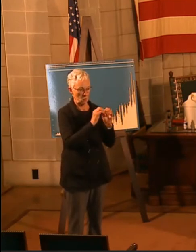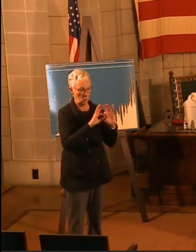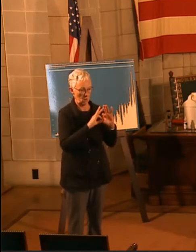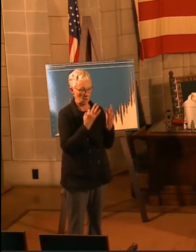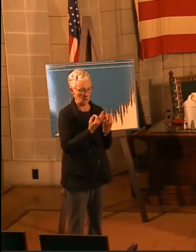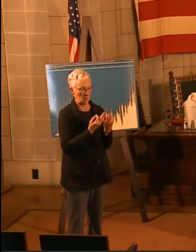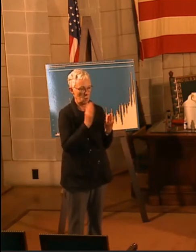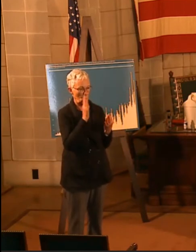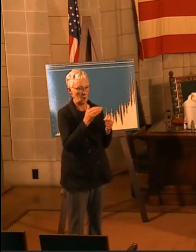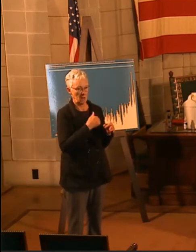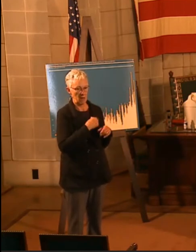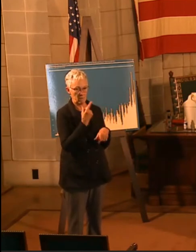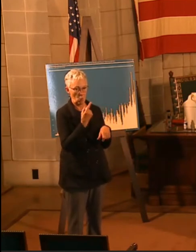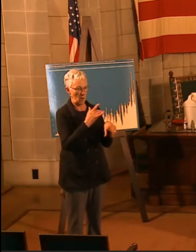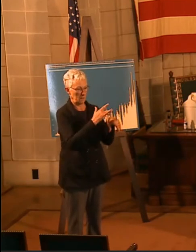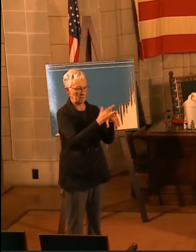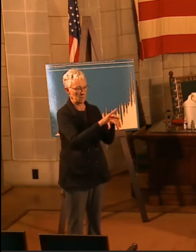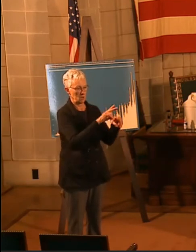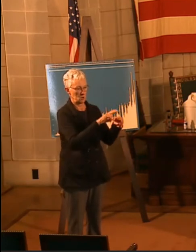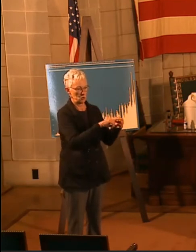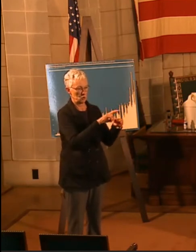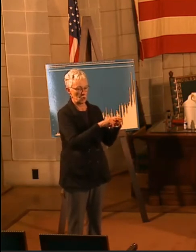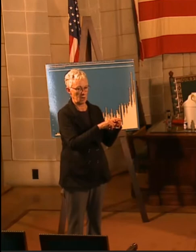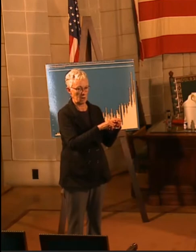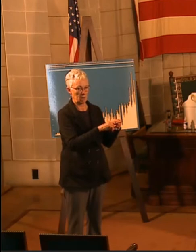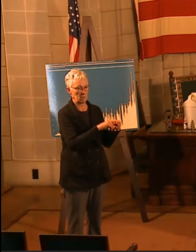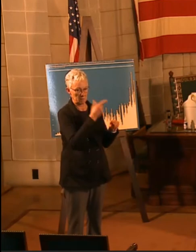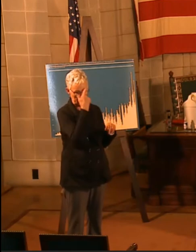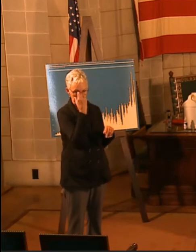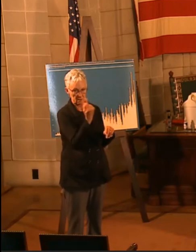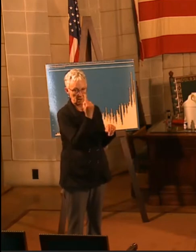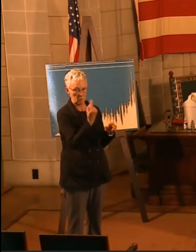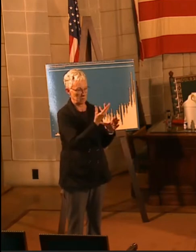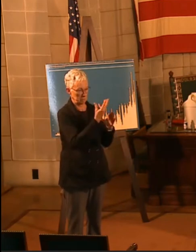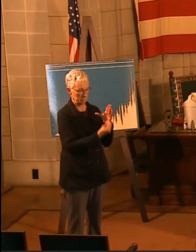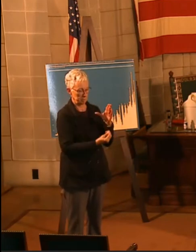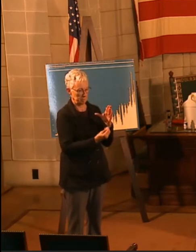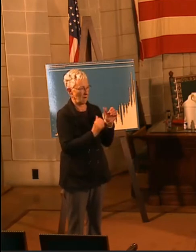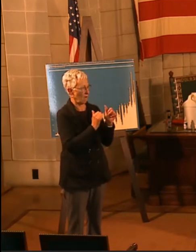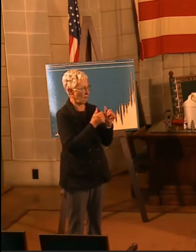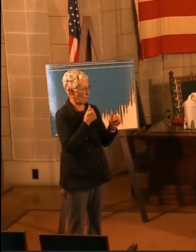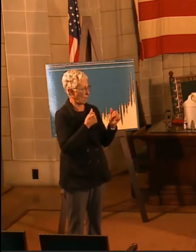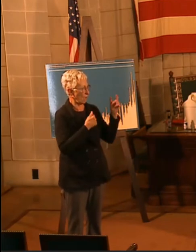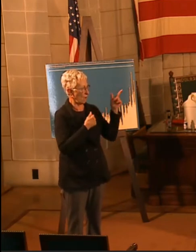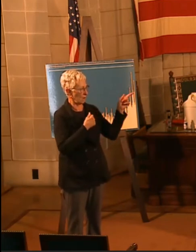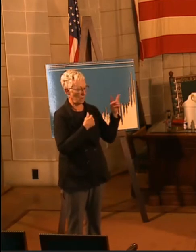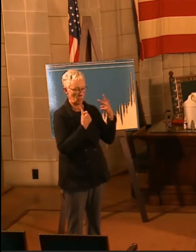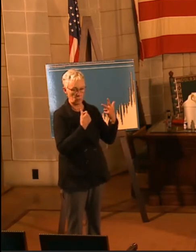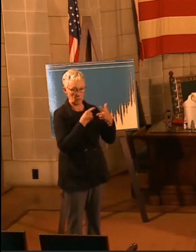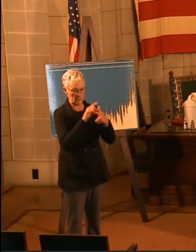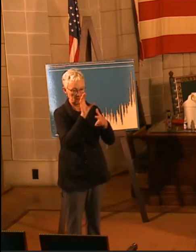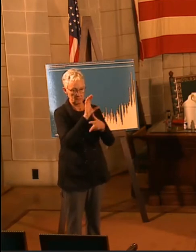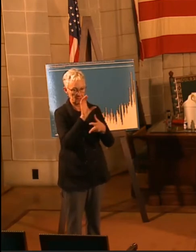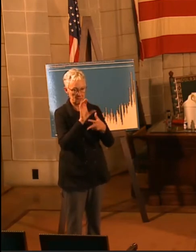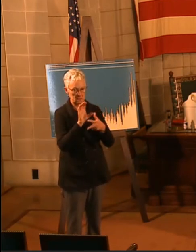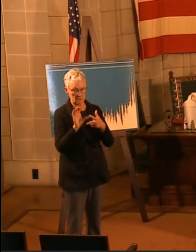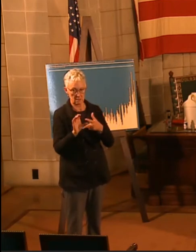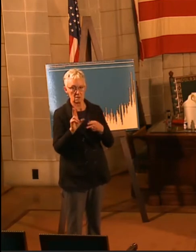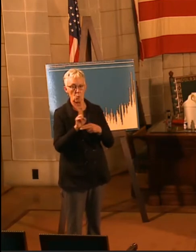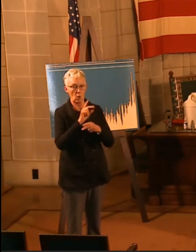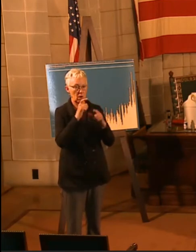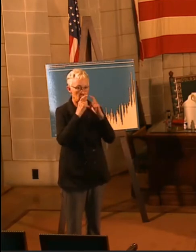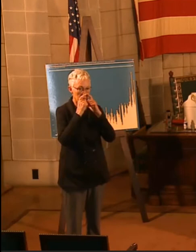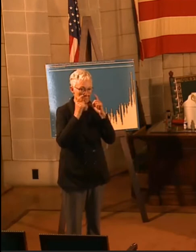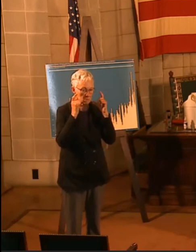an empty chair at their Thanksgiving table. Please avoid the three C's, and please wear a mask or maintain six feet of distance